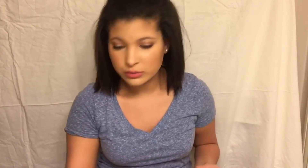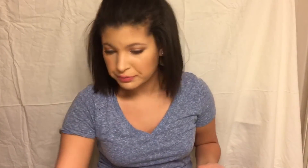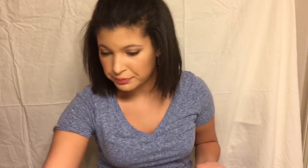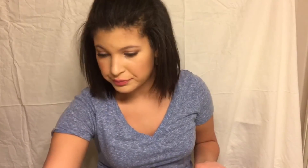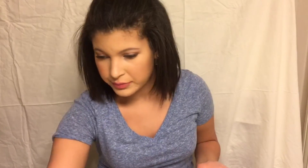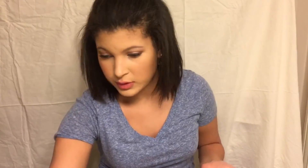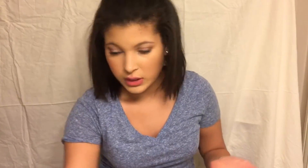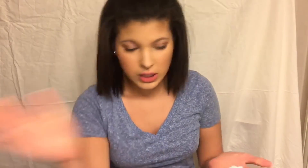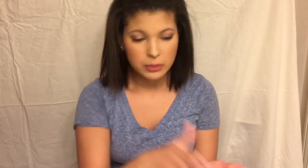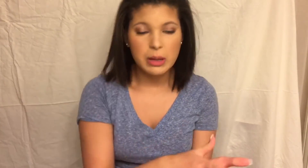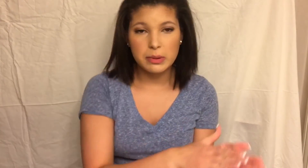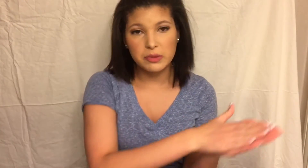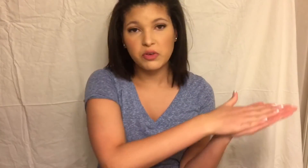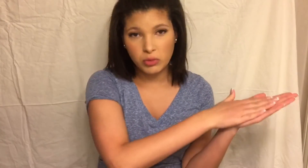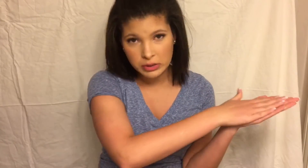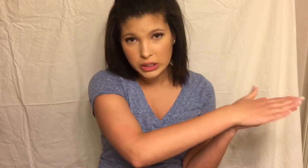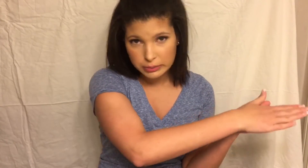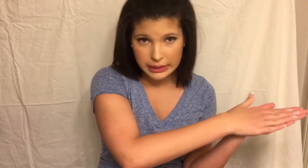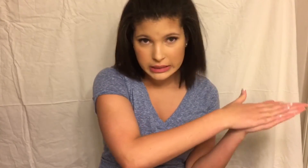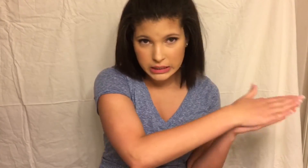maybe perform a little better